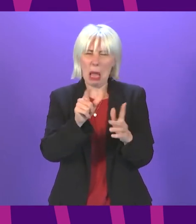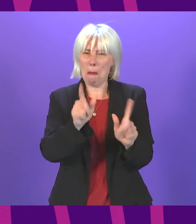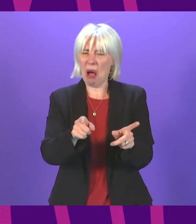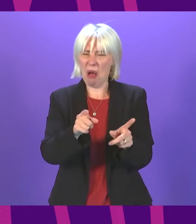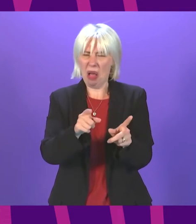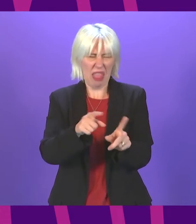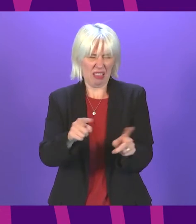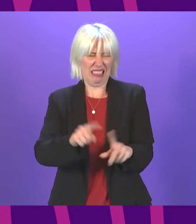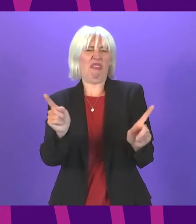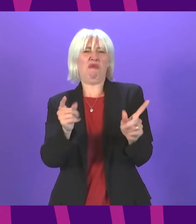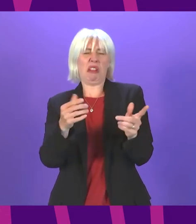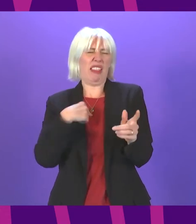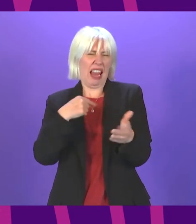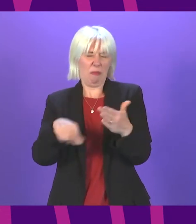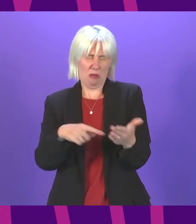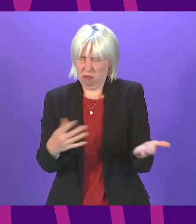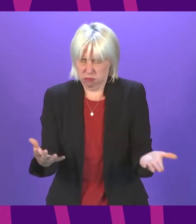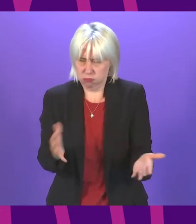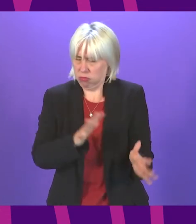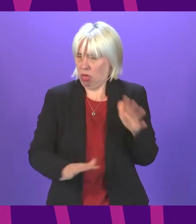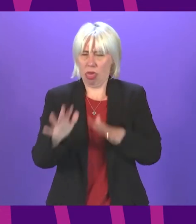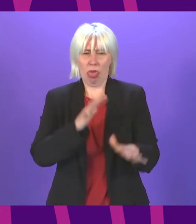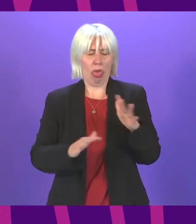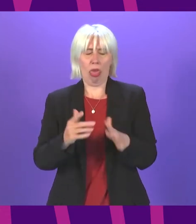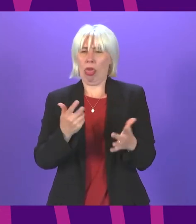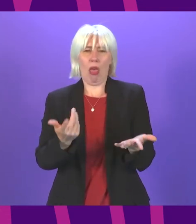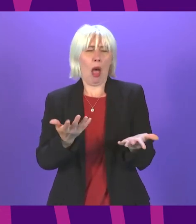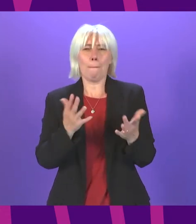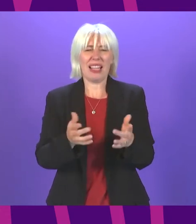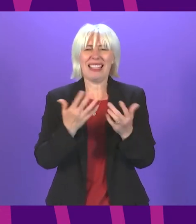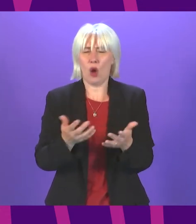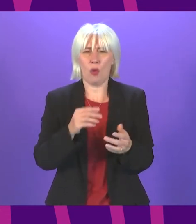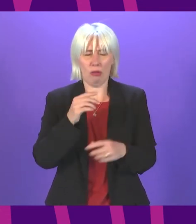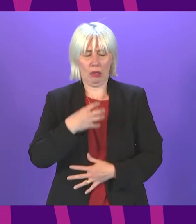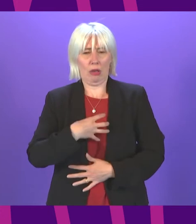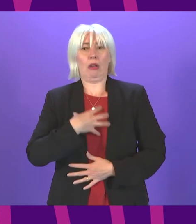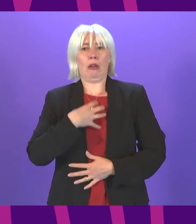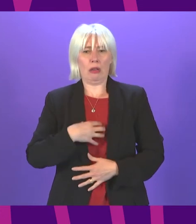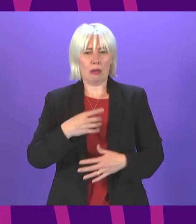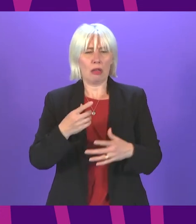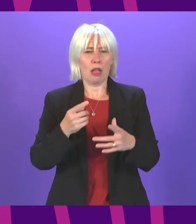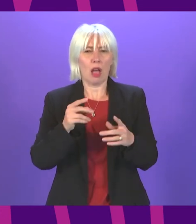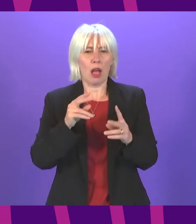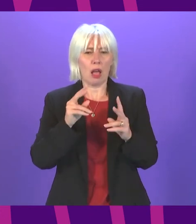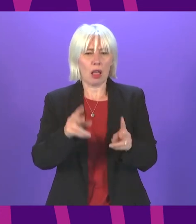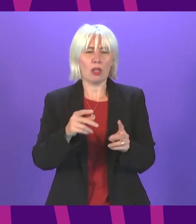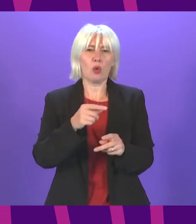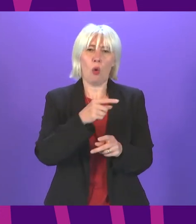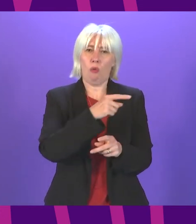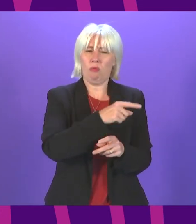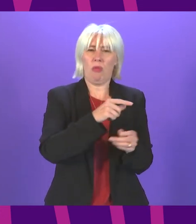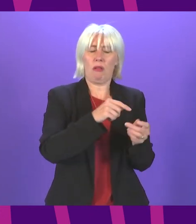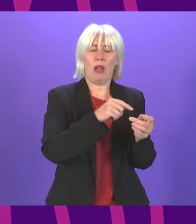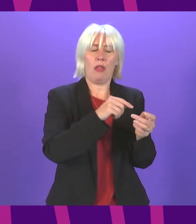Slater's extremist views in the ballot box only to watch in horror as Nicola Sturgeon let them walk through the front door of Butte House.